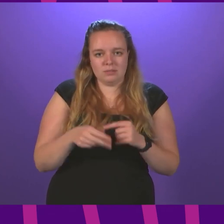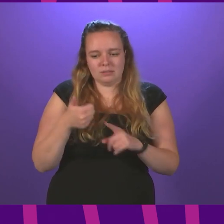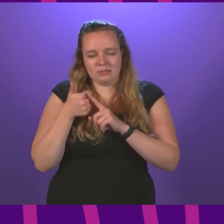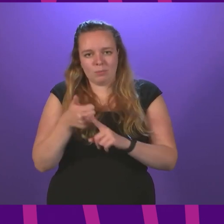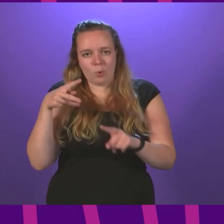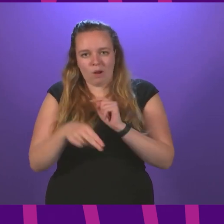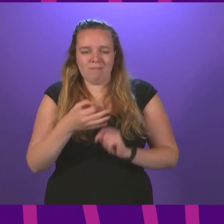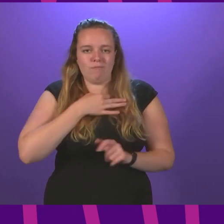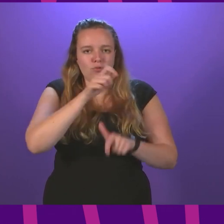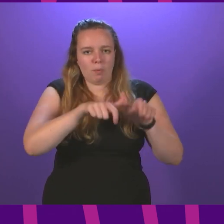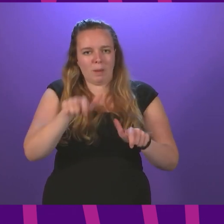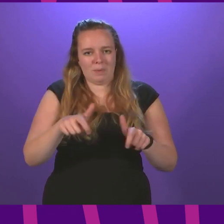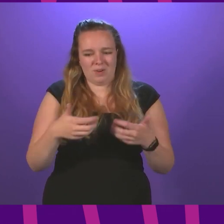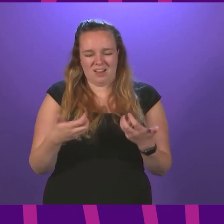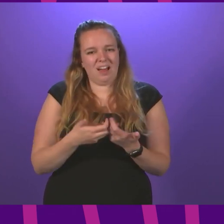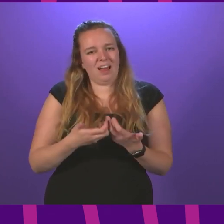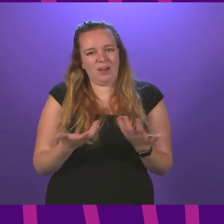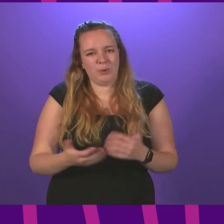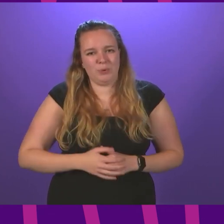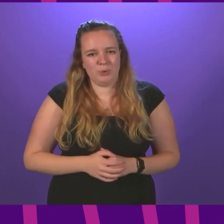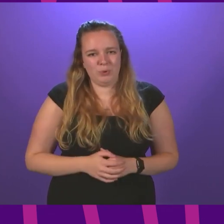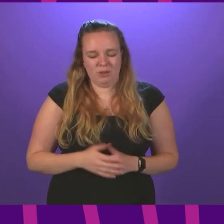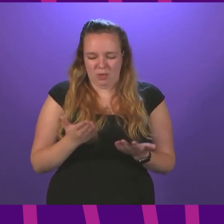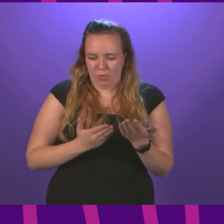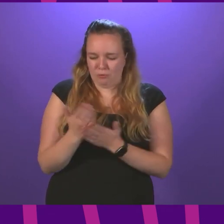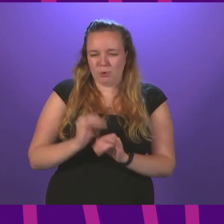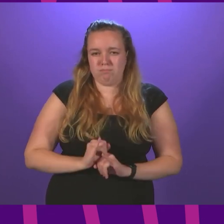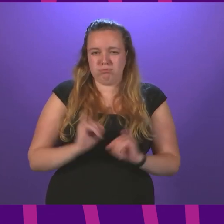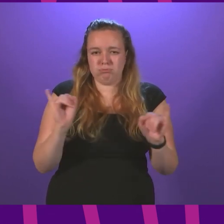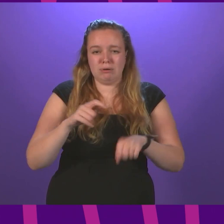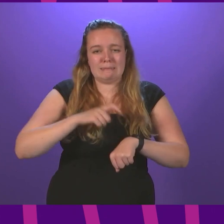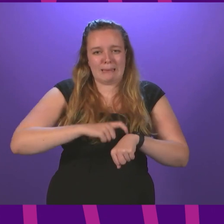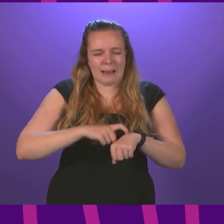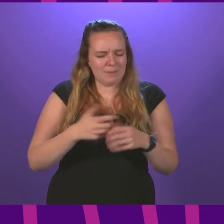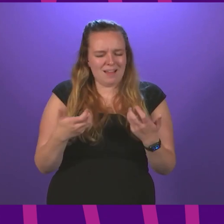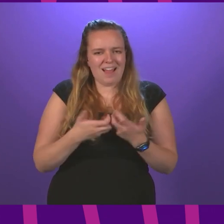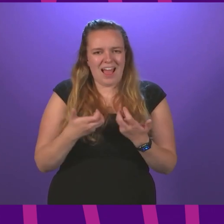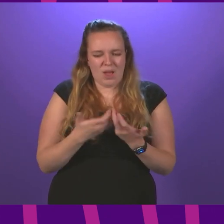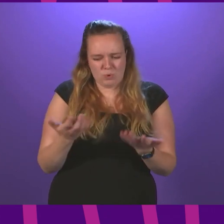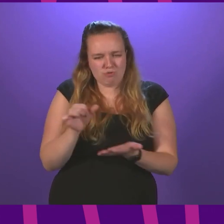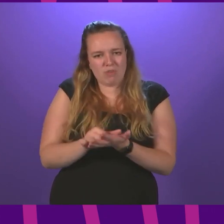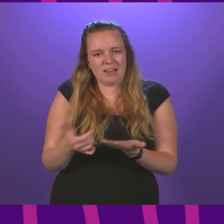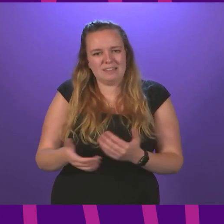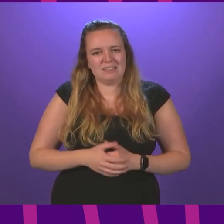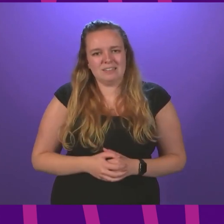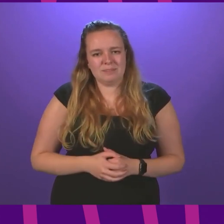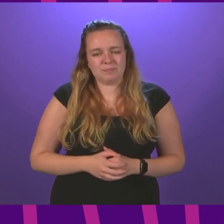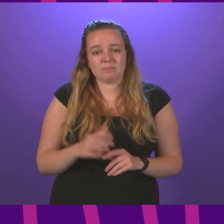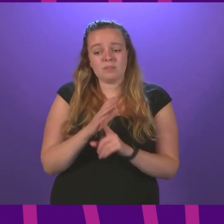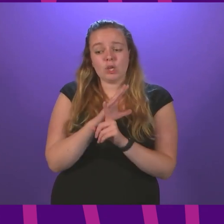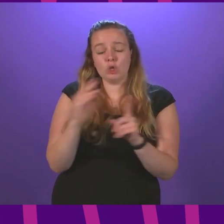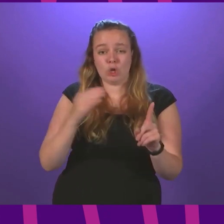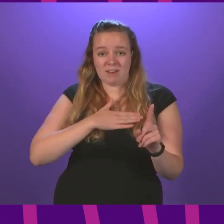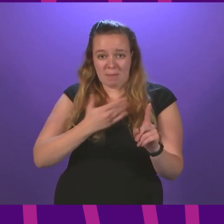most vulnerable. How could it do that at this worst possible time? How can that be right? Conservative